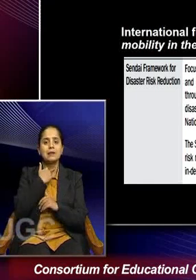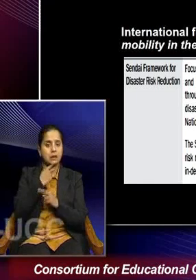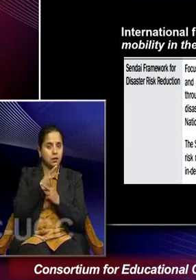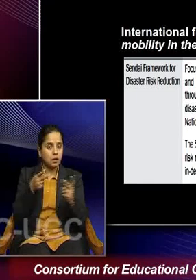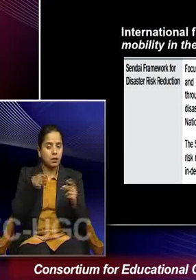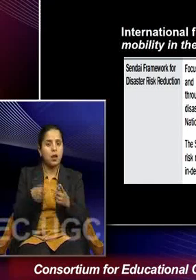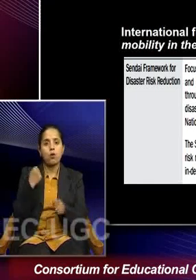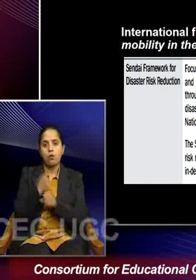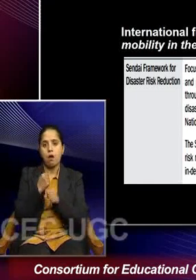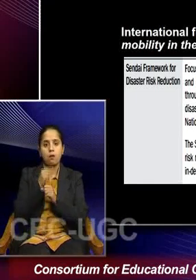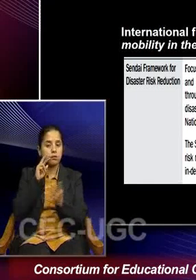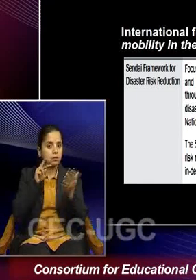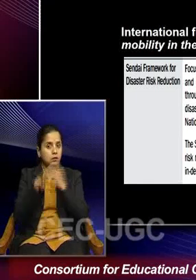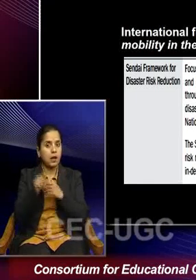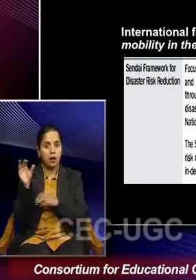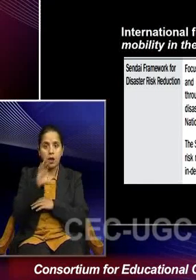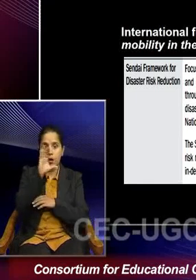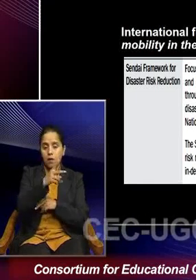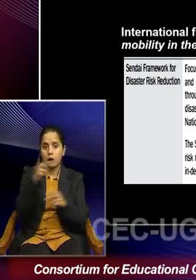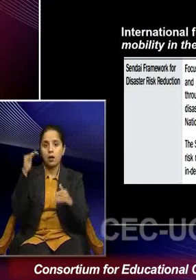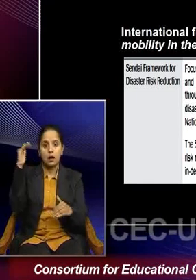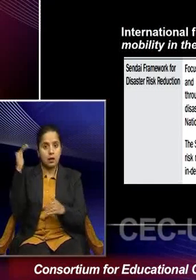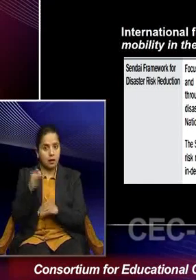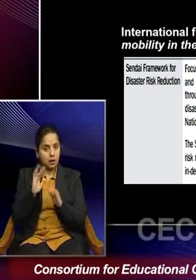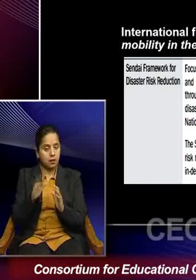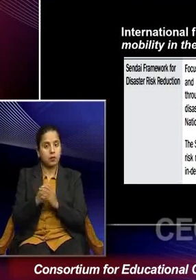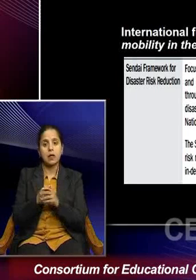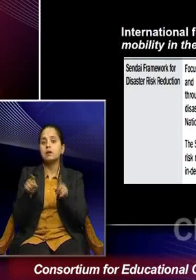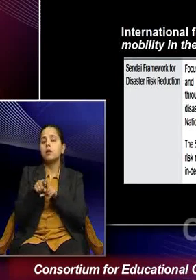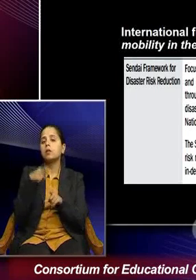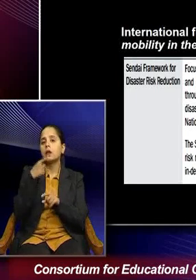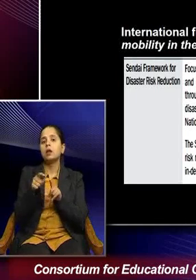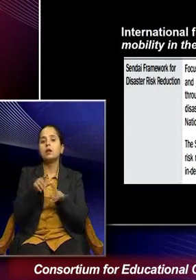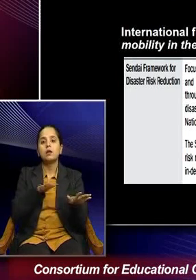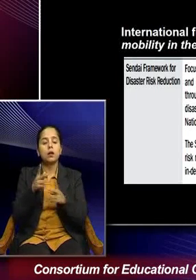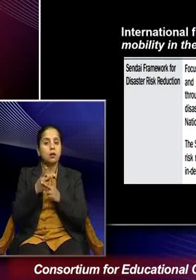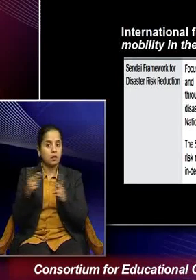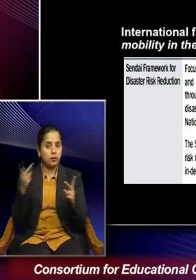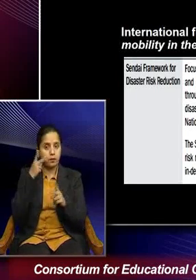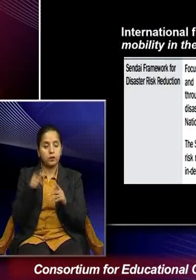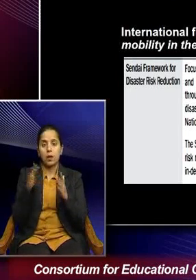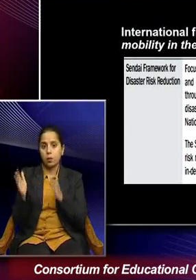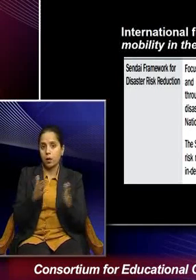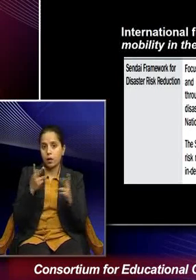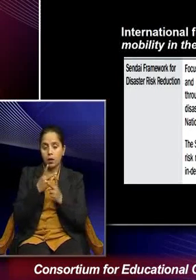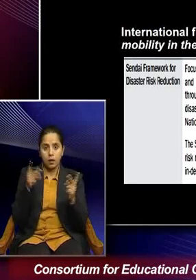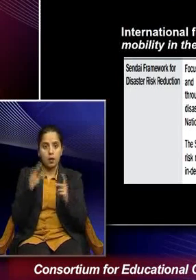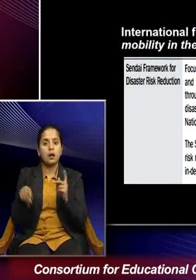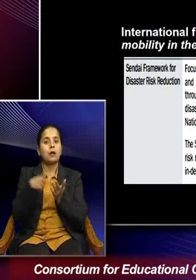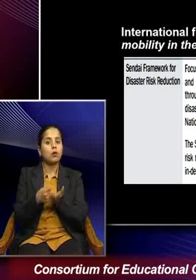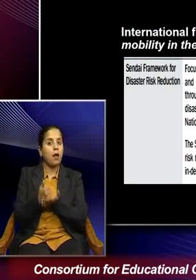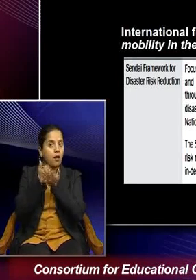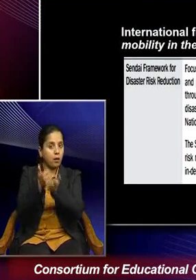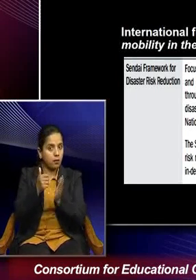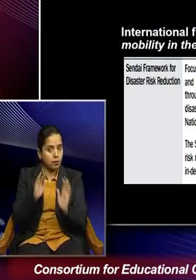through governance investment in disaster reduction for resilience and disaster preparedness, recovery, rehabilitation